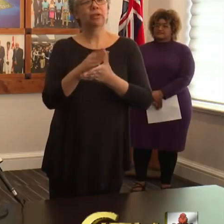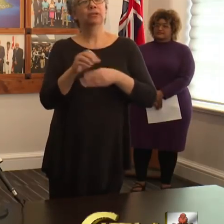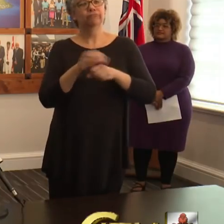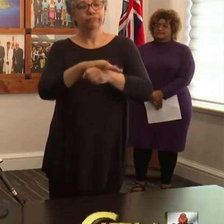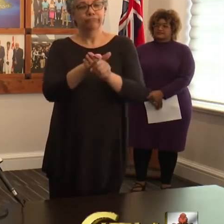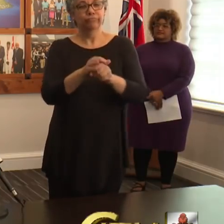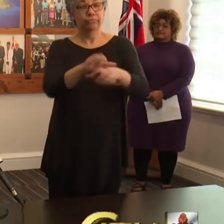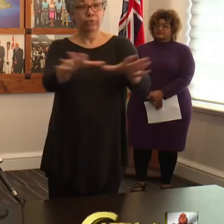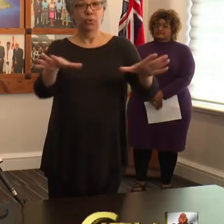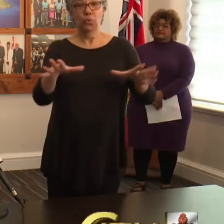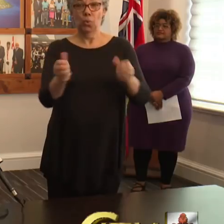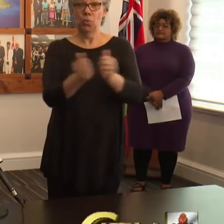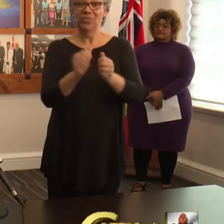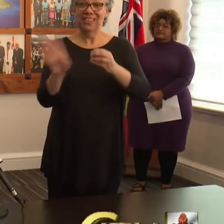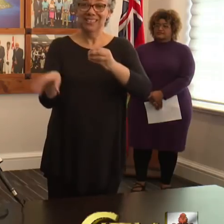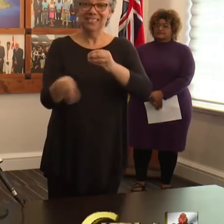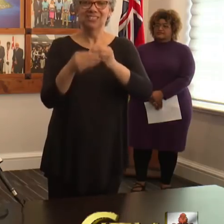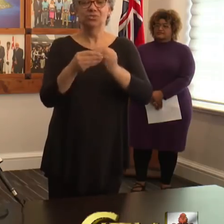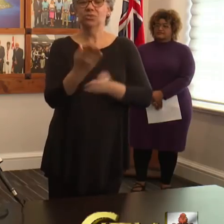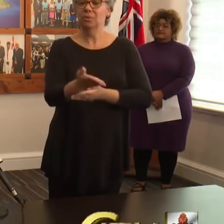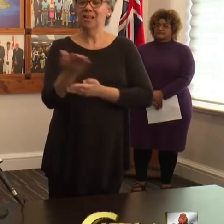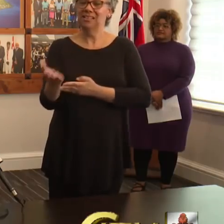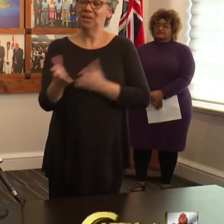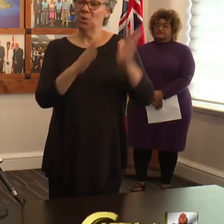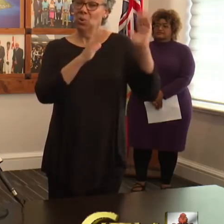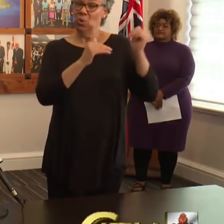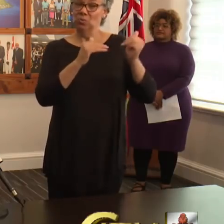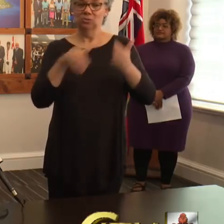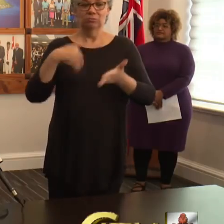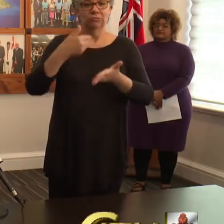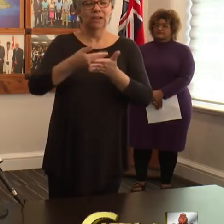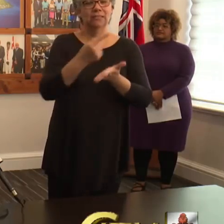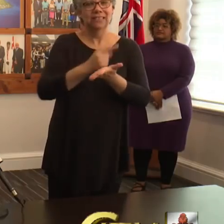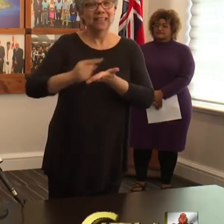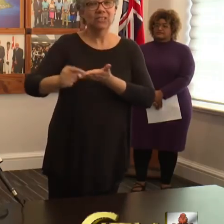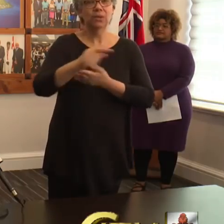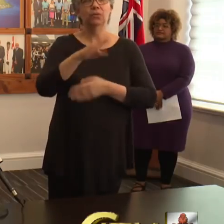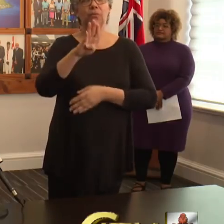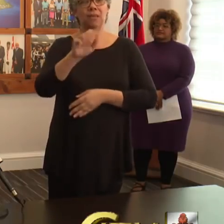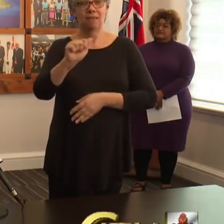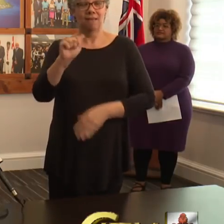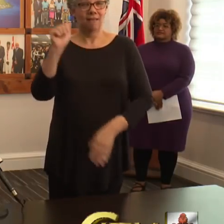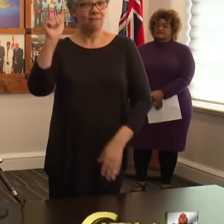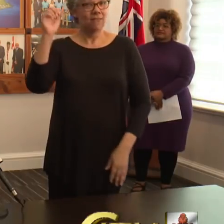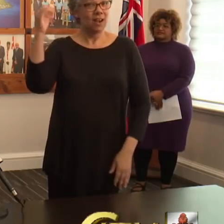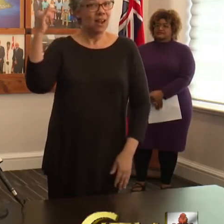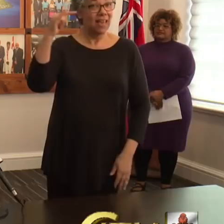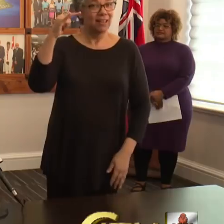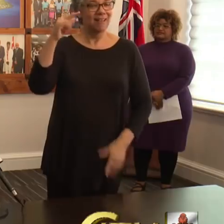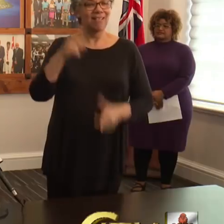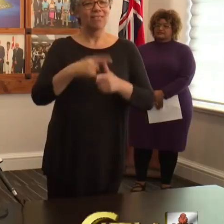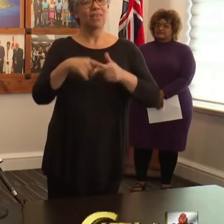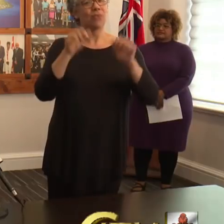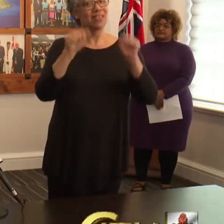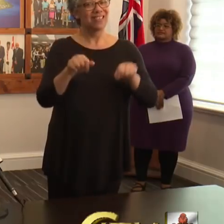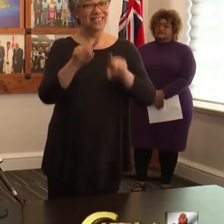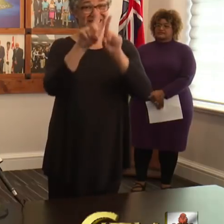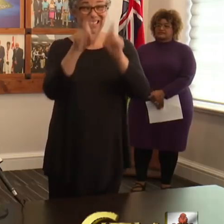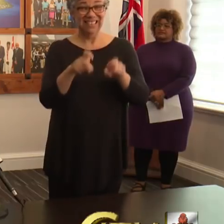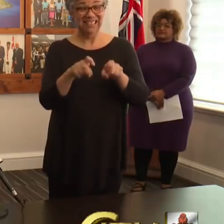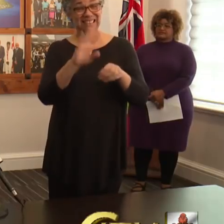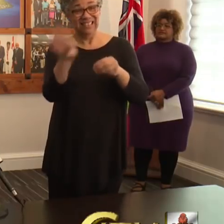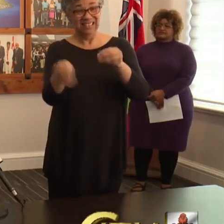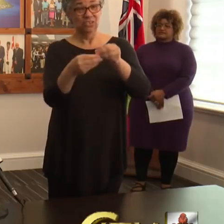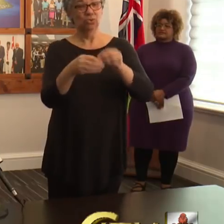testing supplies that I gained are scheduled to arrive next week on the BA flight, we will be able to test approximately 2,000 more